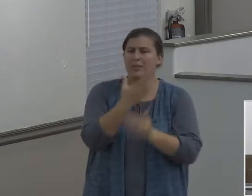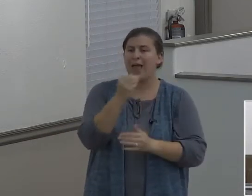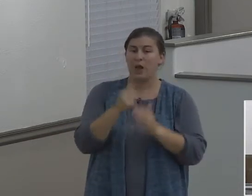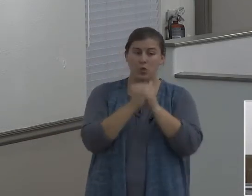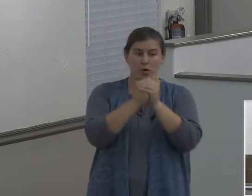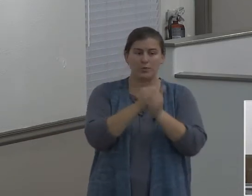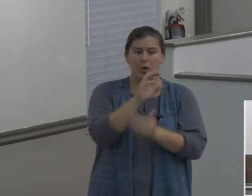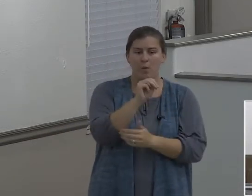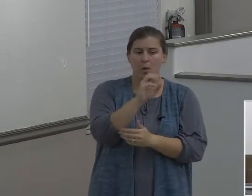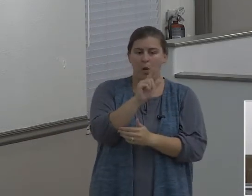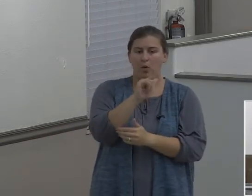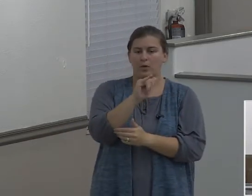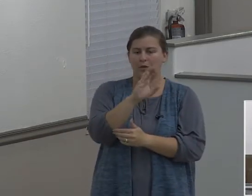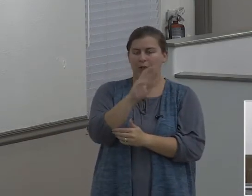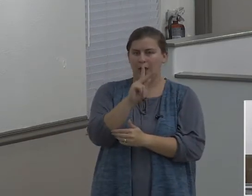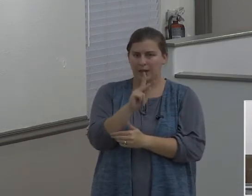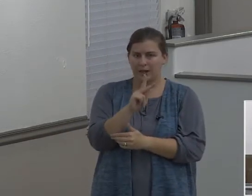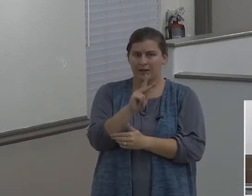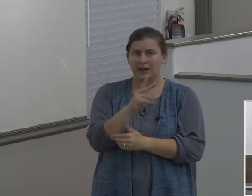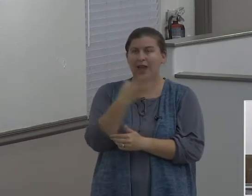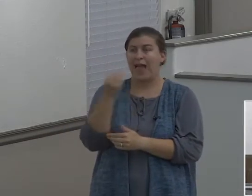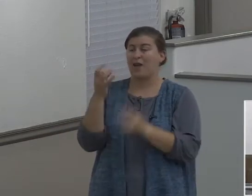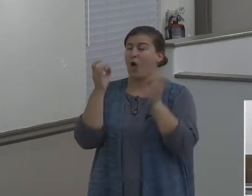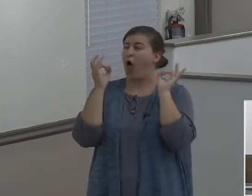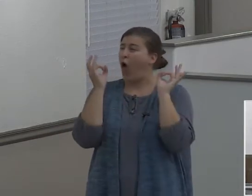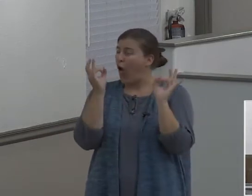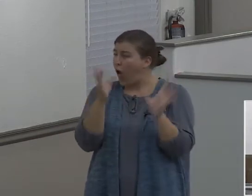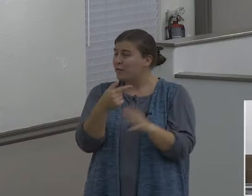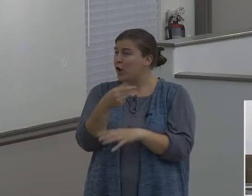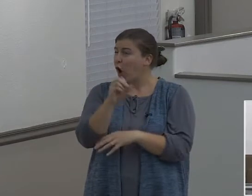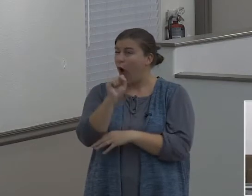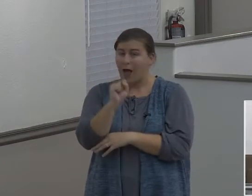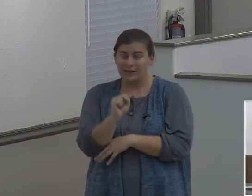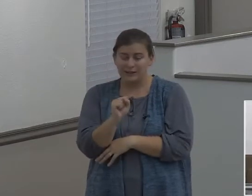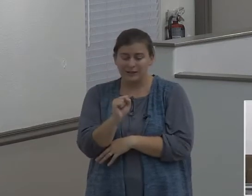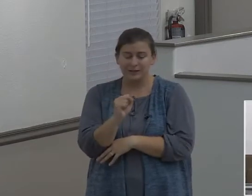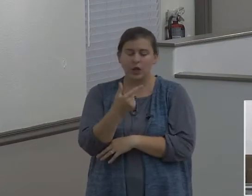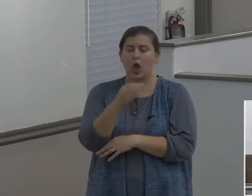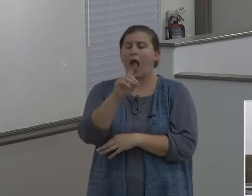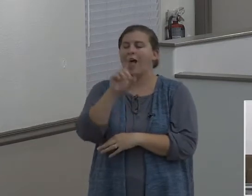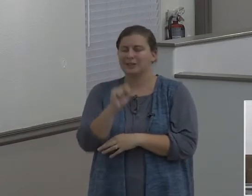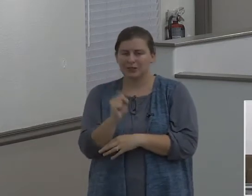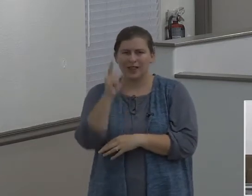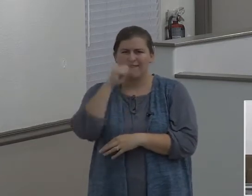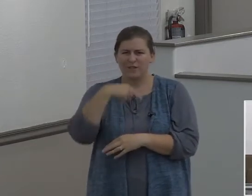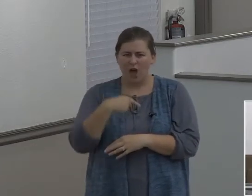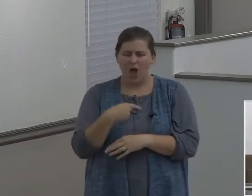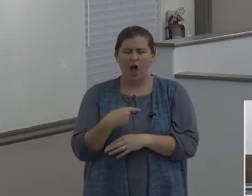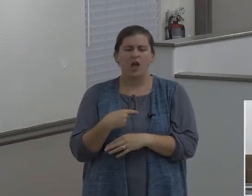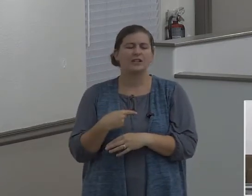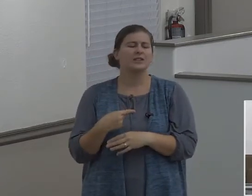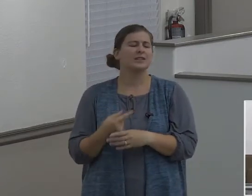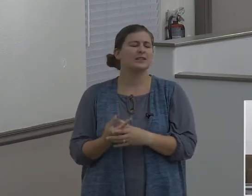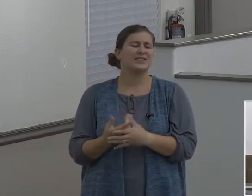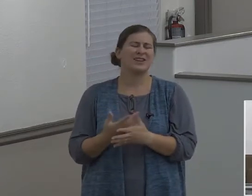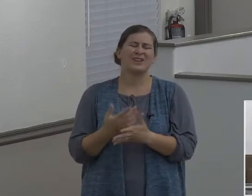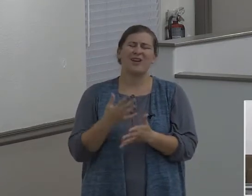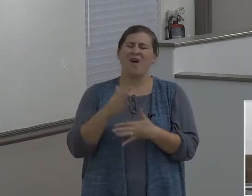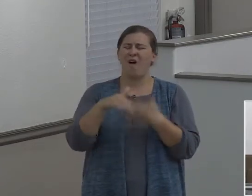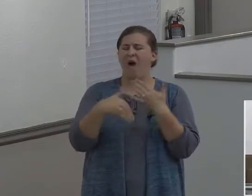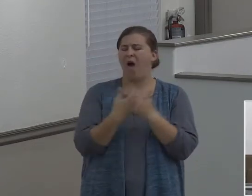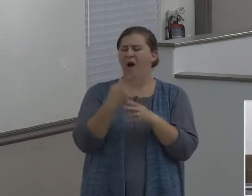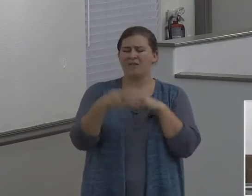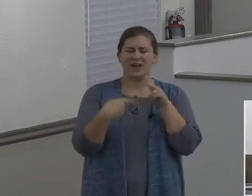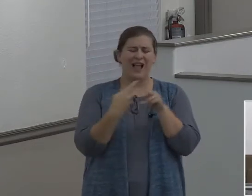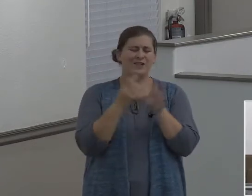Baal-peor. I mean, folks, you're talking about false gods that there was just all kinds of filthy immorality